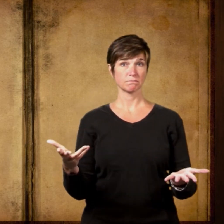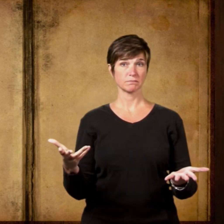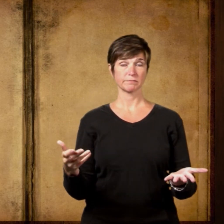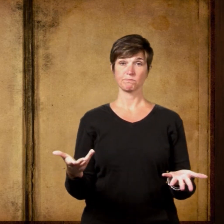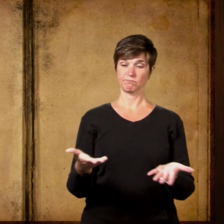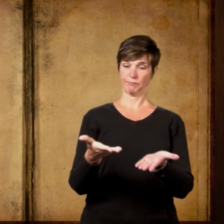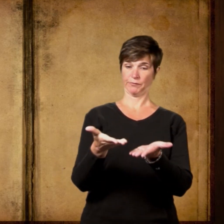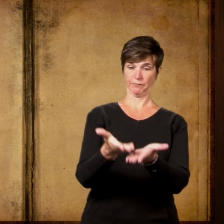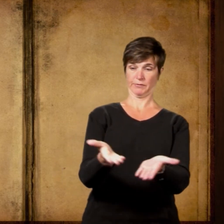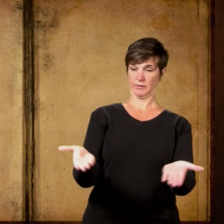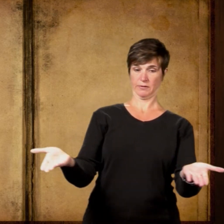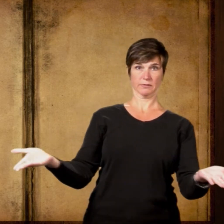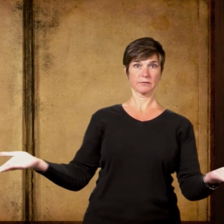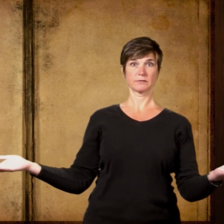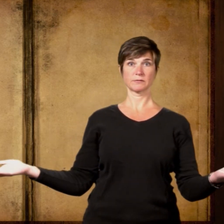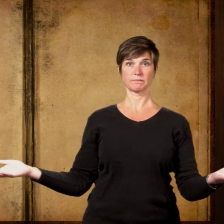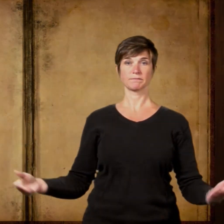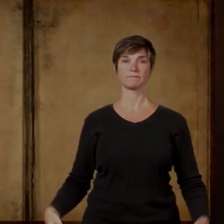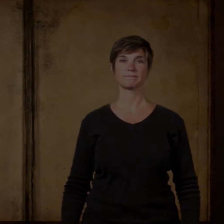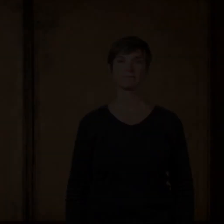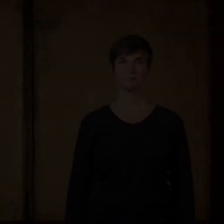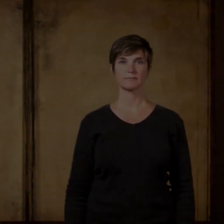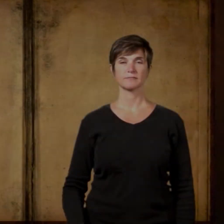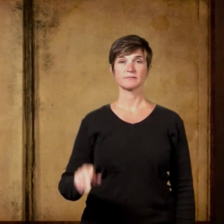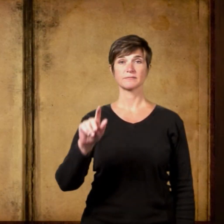Equipment Tradition